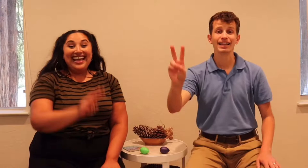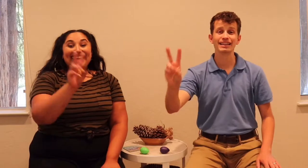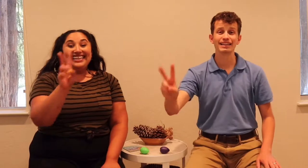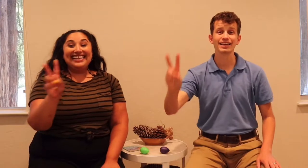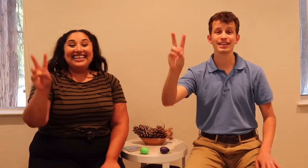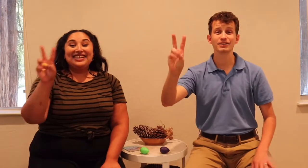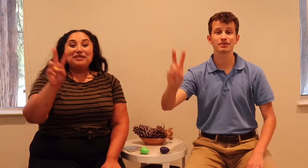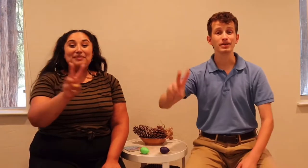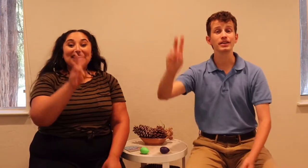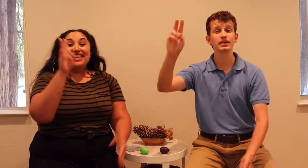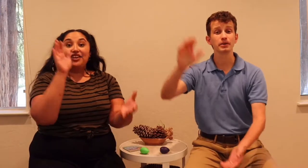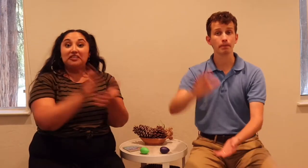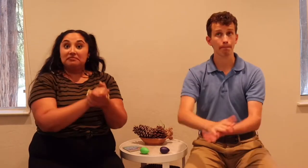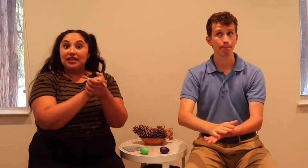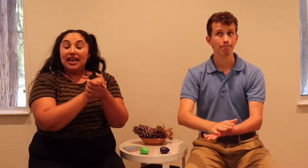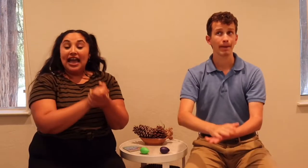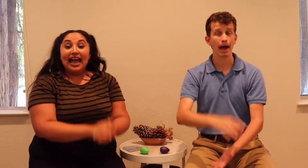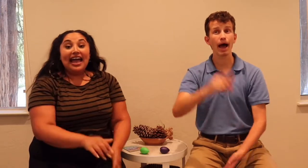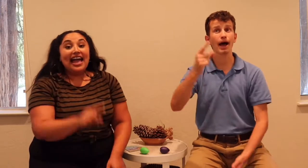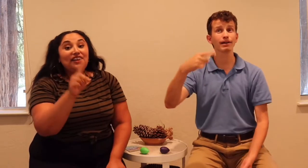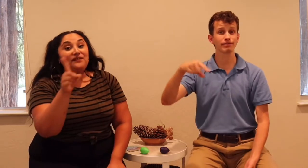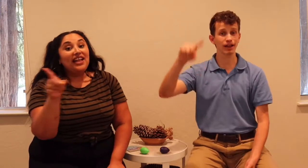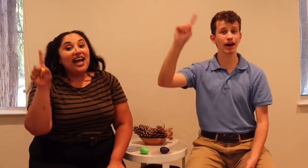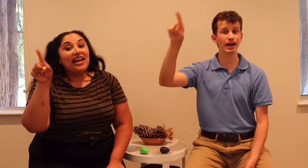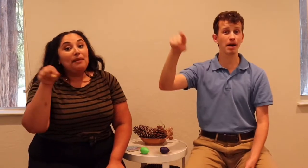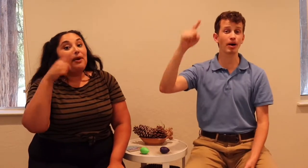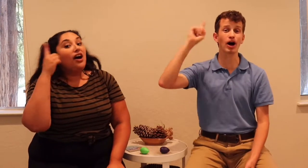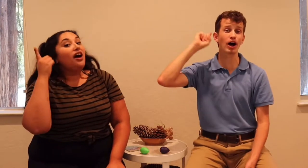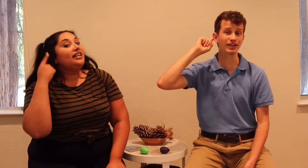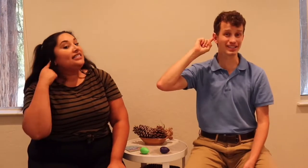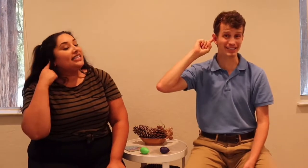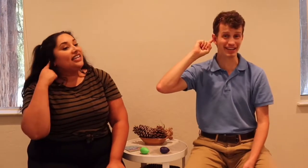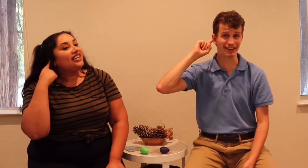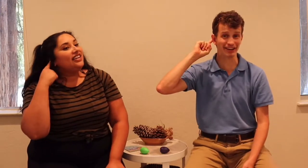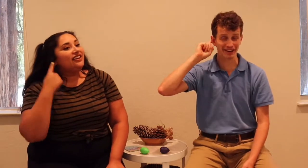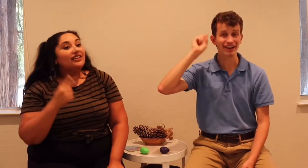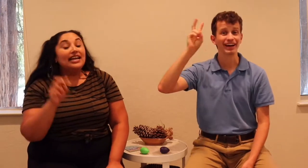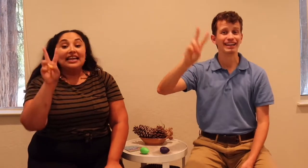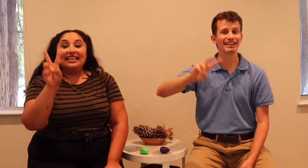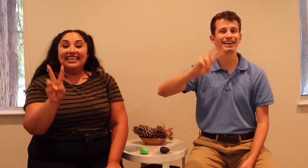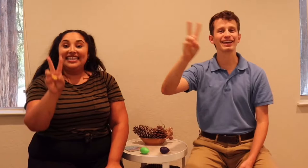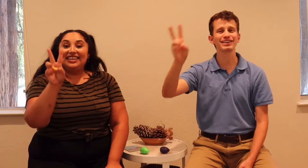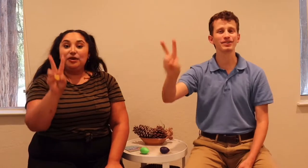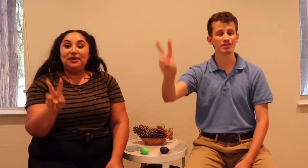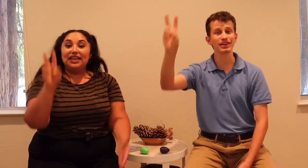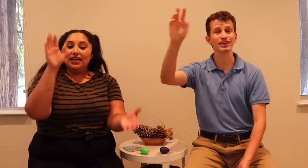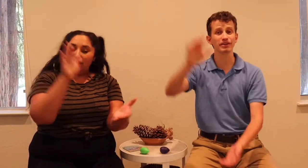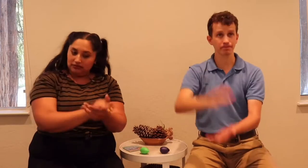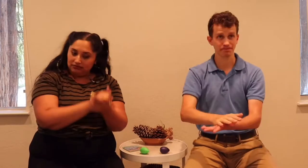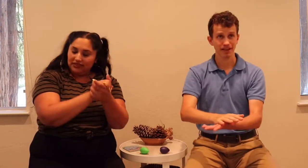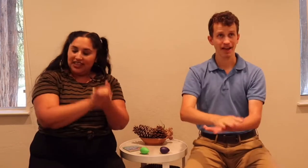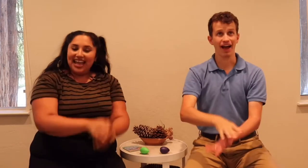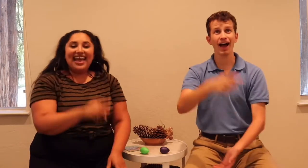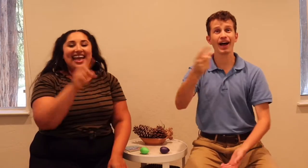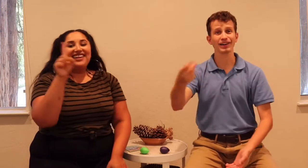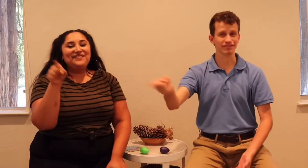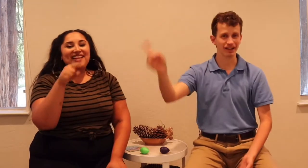Little Peter had a fly upon his ear. Little Peter had a fly